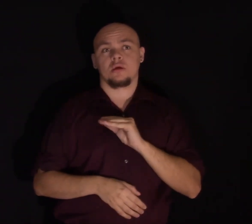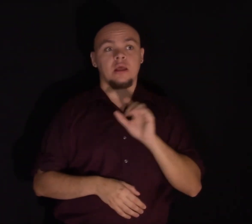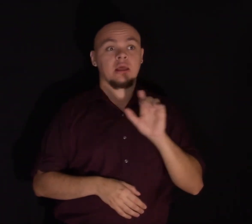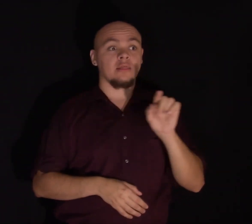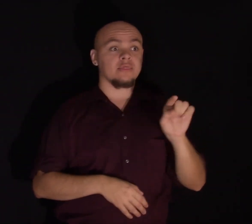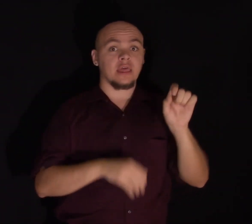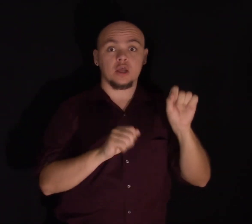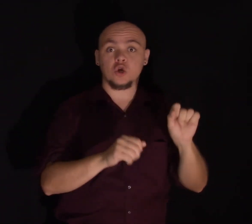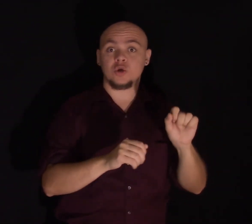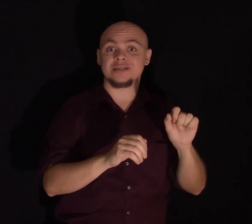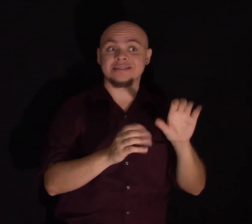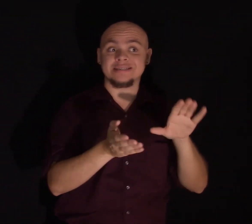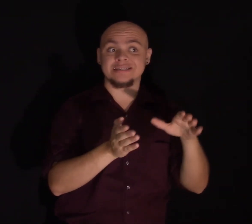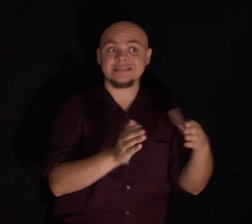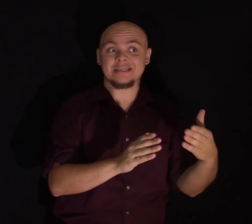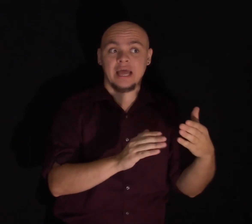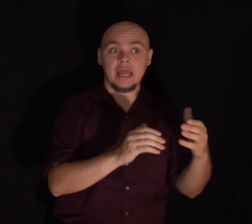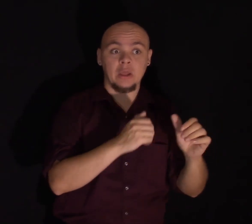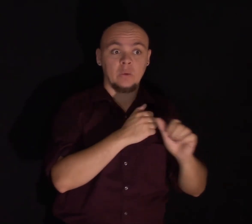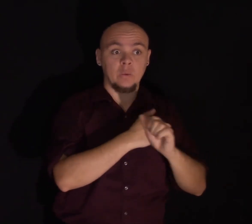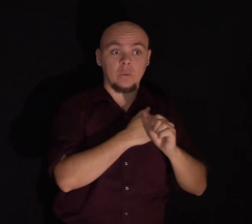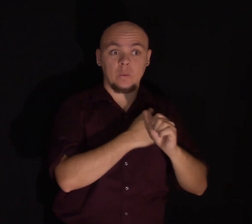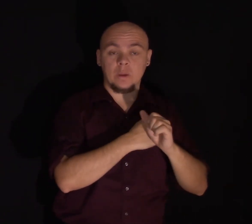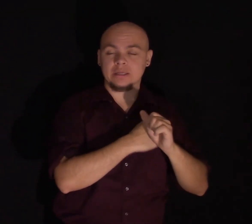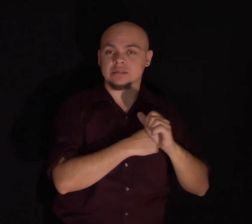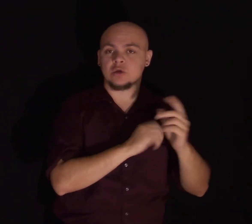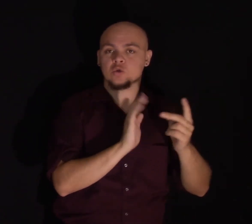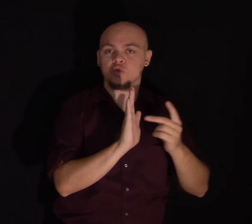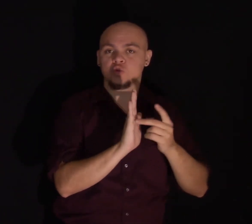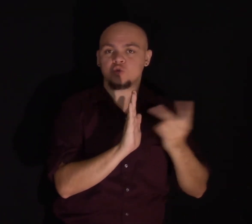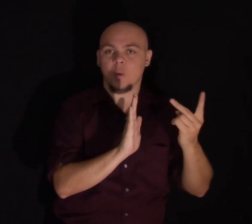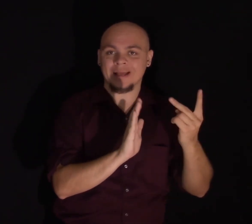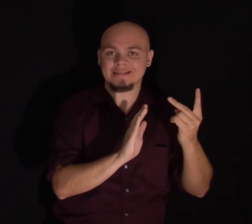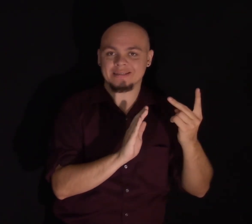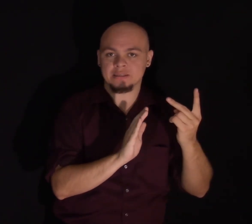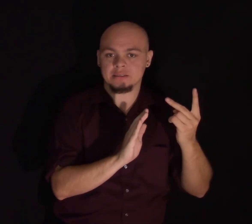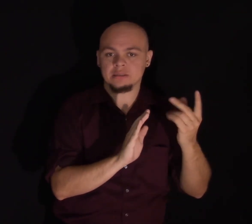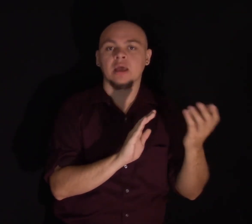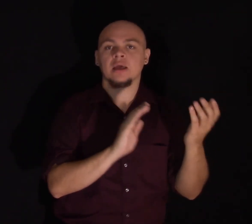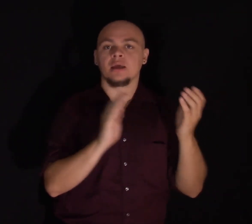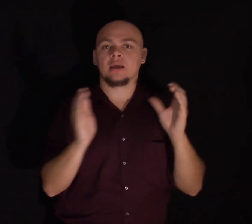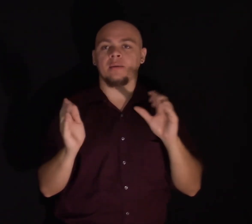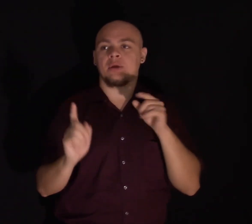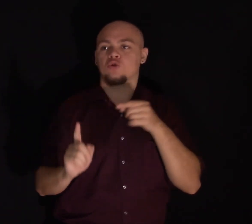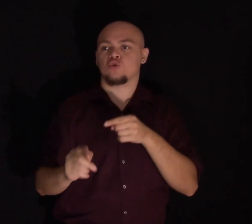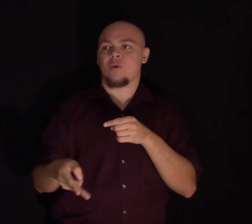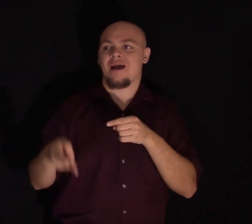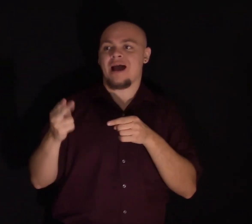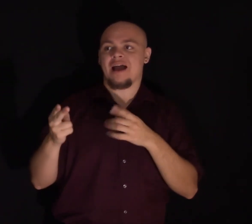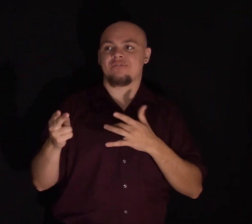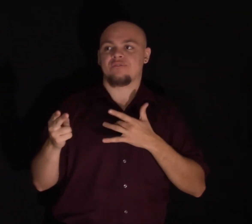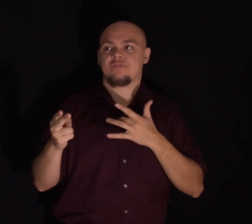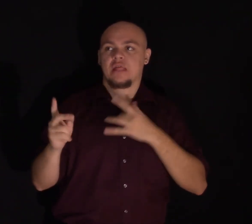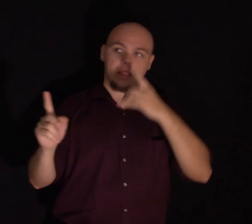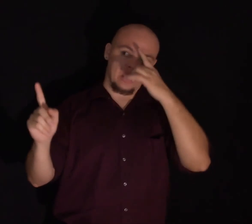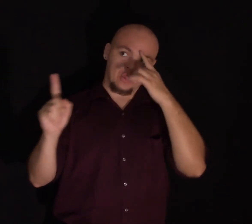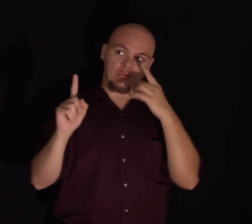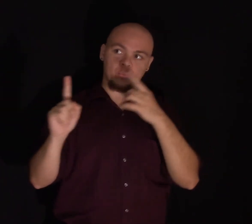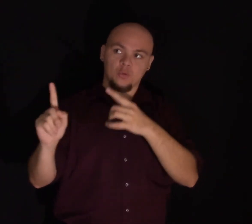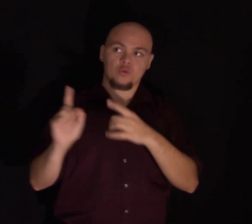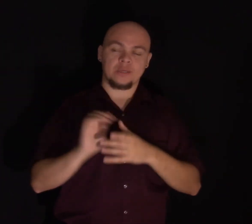within five years compared to people who reported a high sense of purpose. So again,